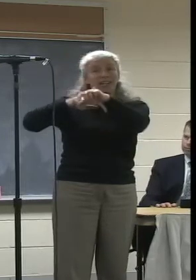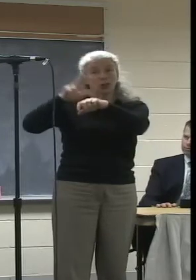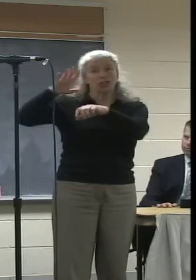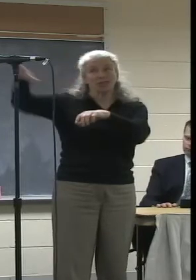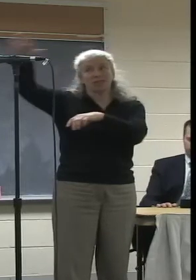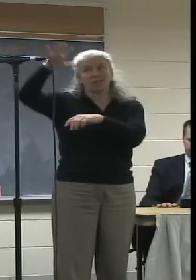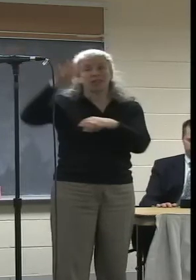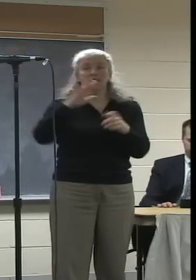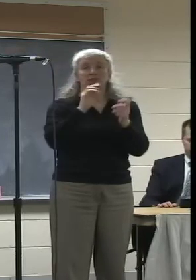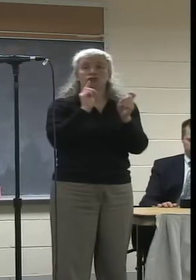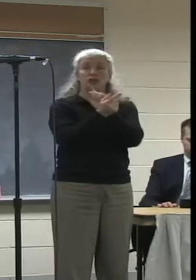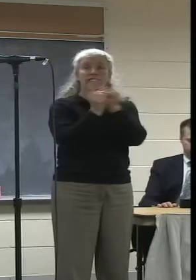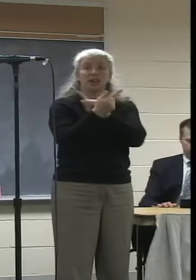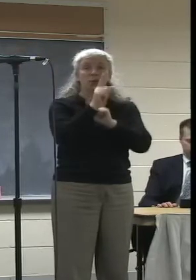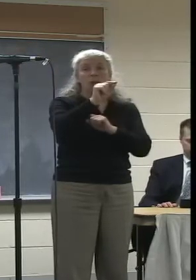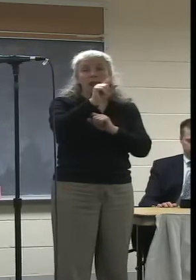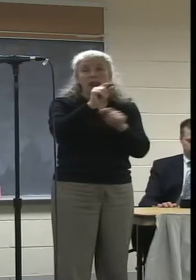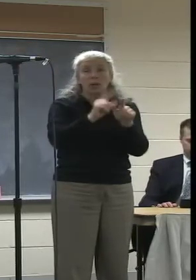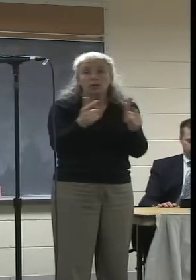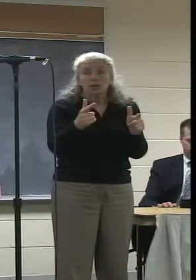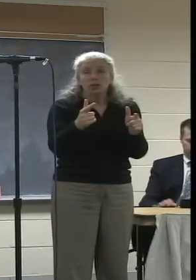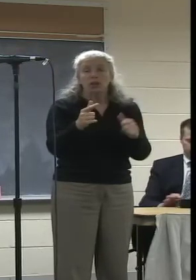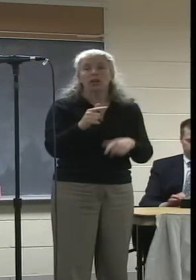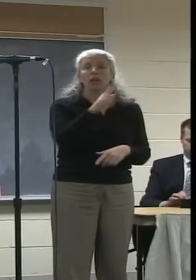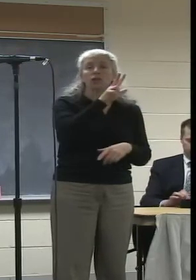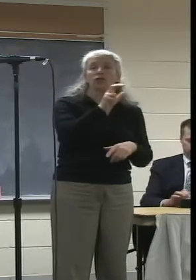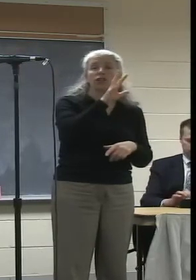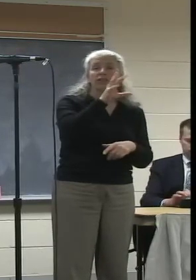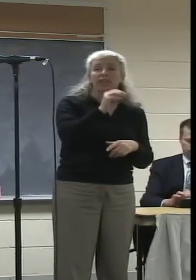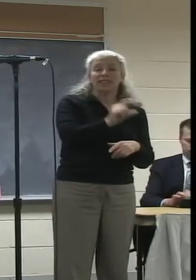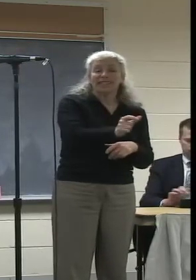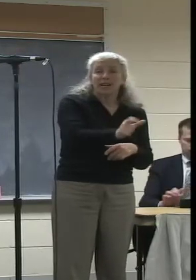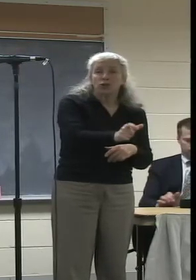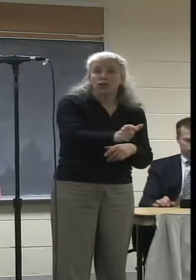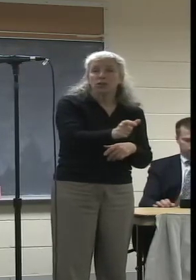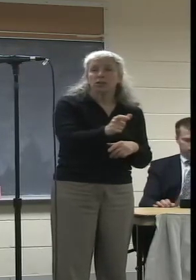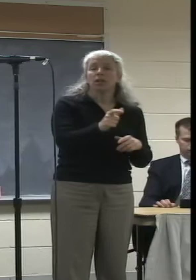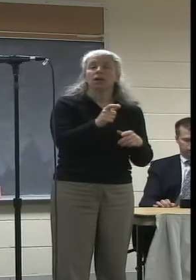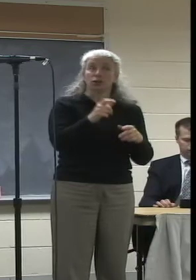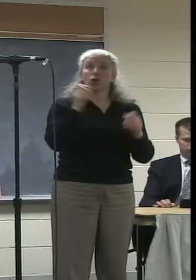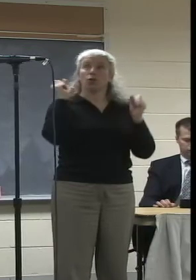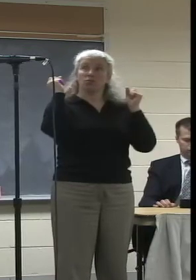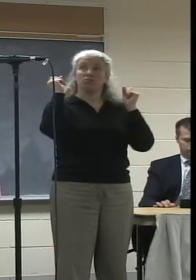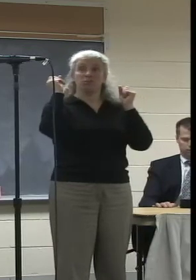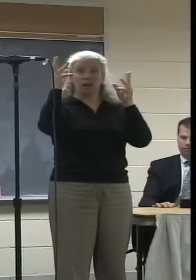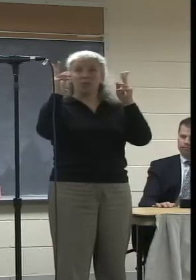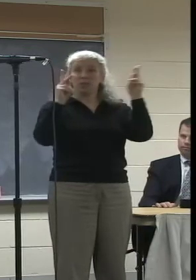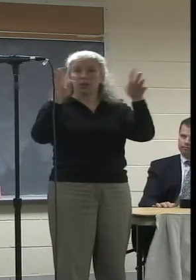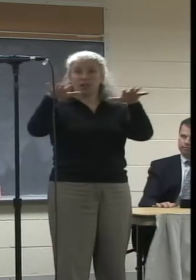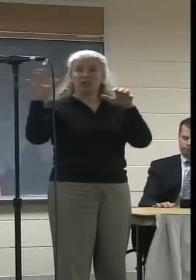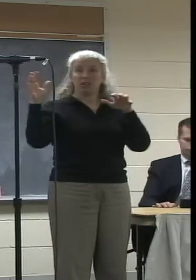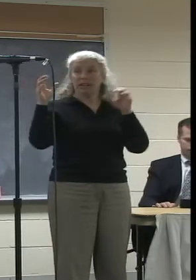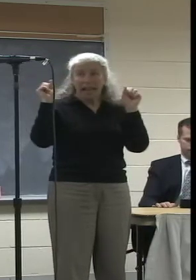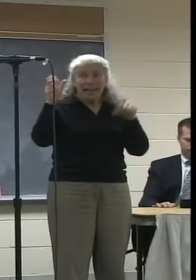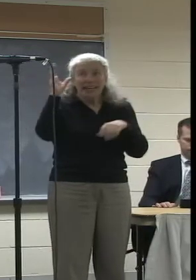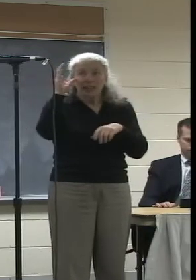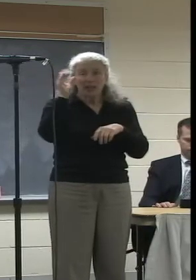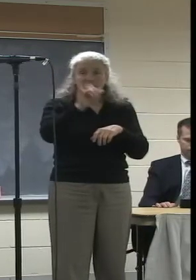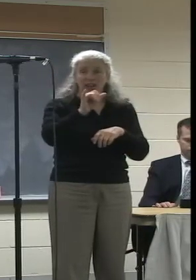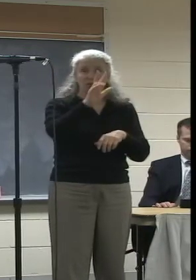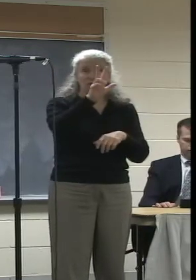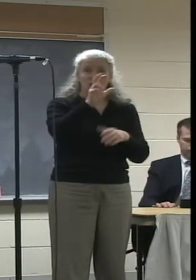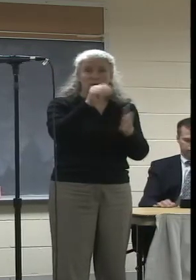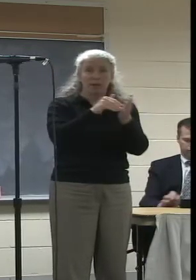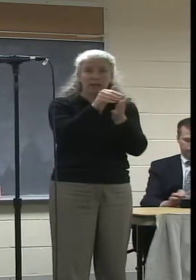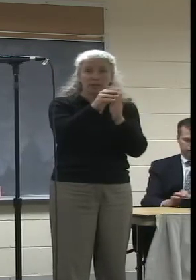into at least 20 languages, on over 350 stations, reaching a potential audience of over 300 million people. And